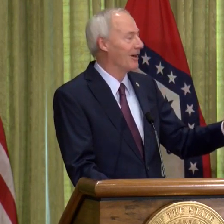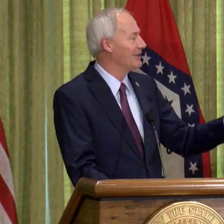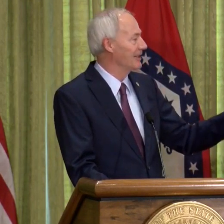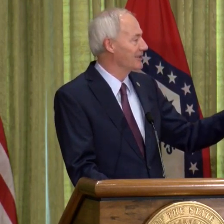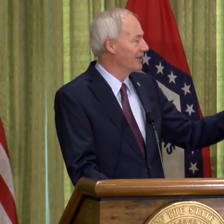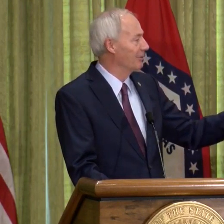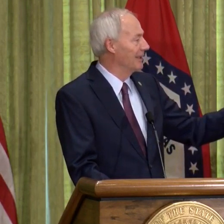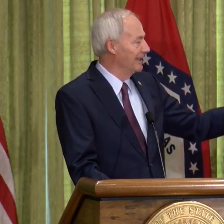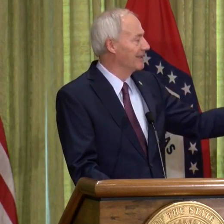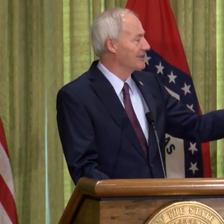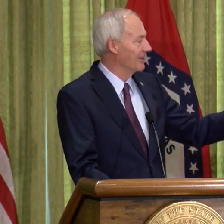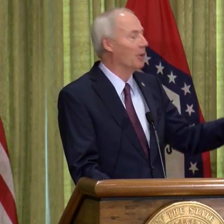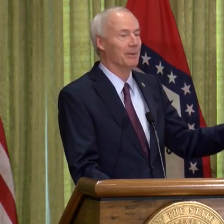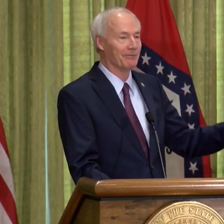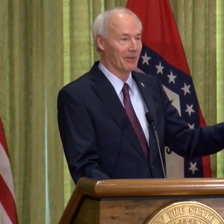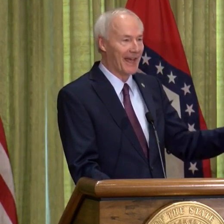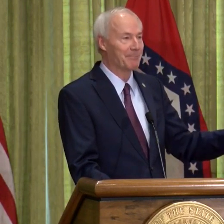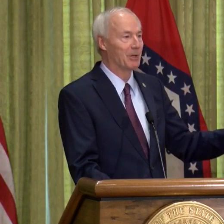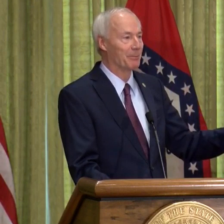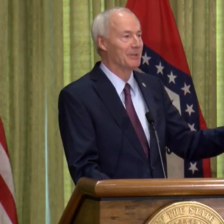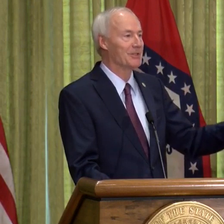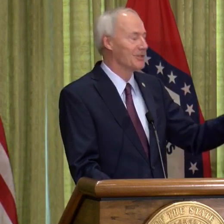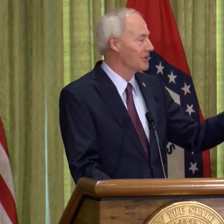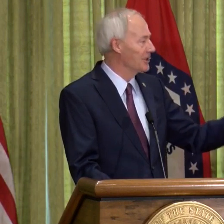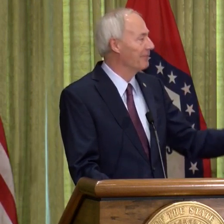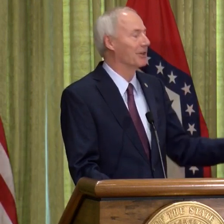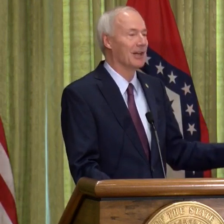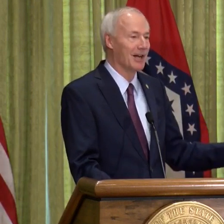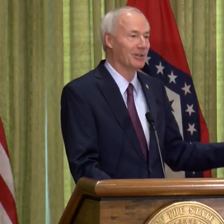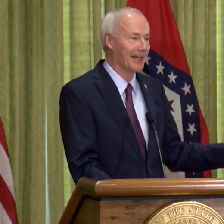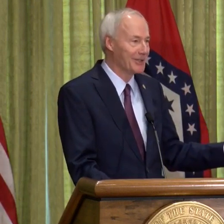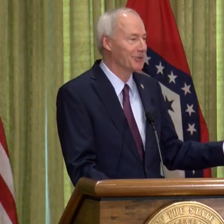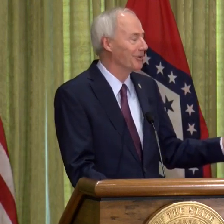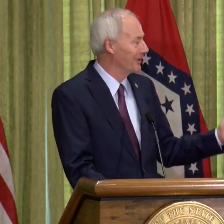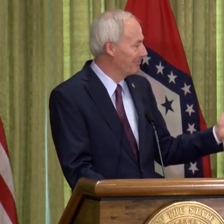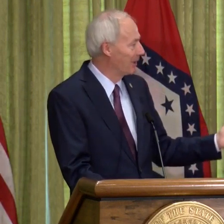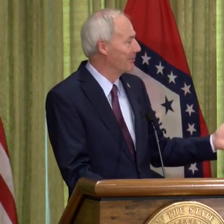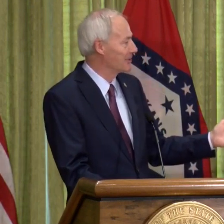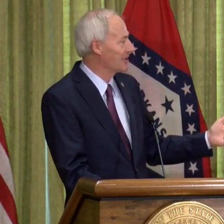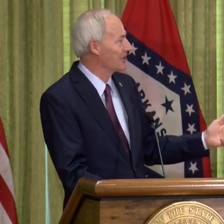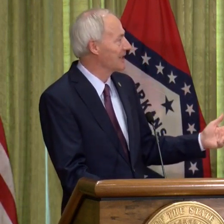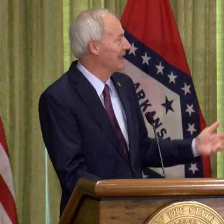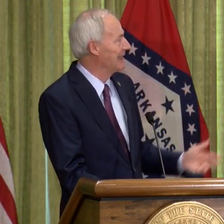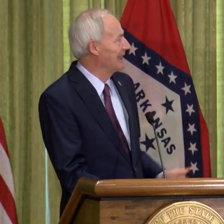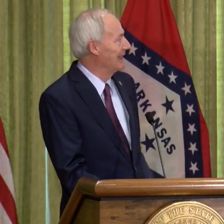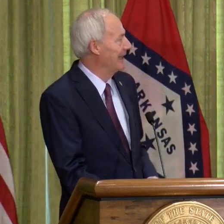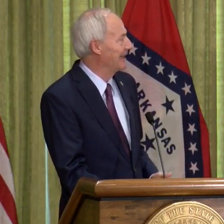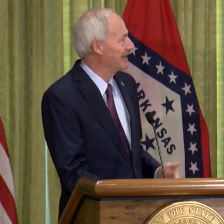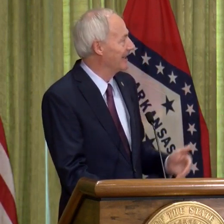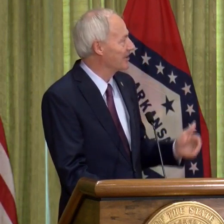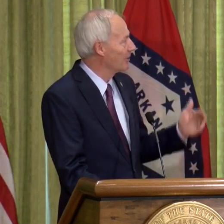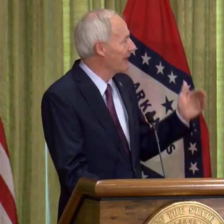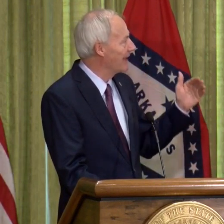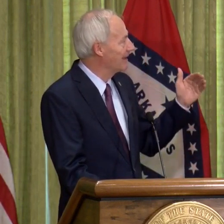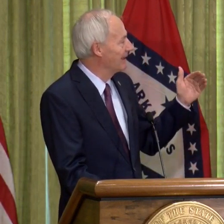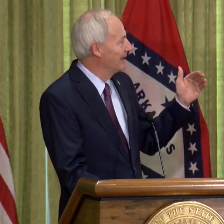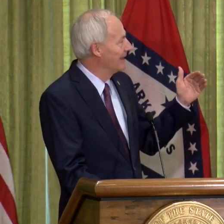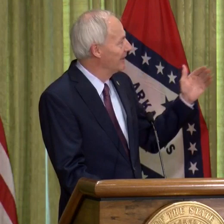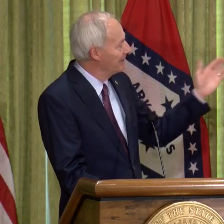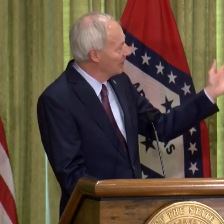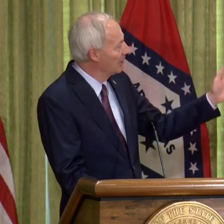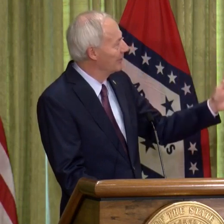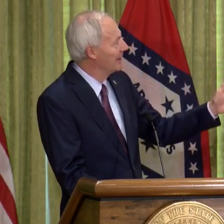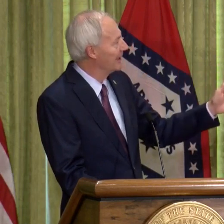restaurants. And so it's open for that purpose. It's just not for congregational purposes. And so that,